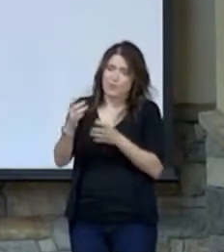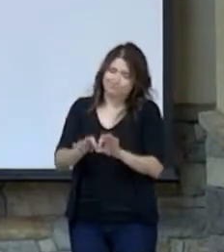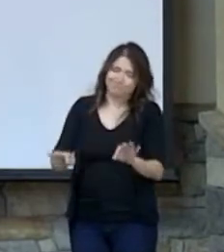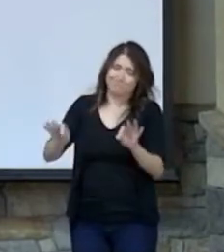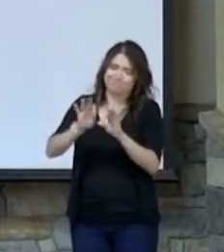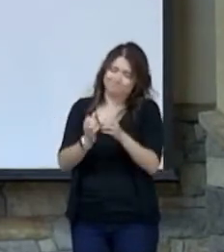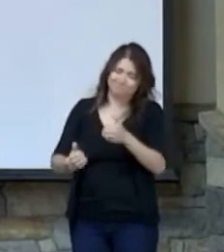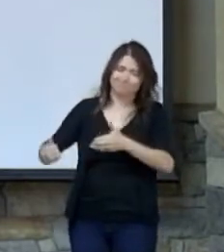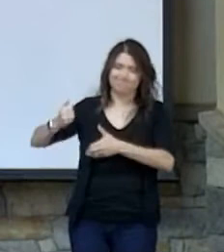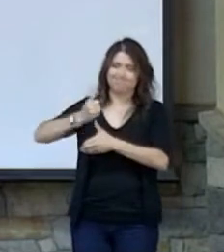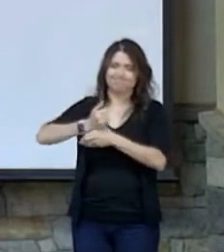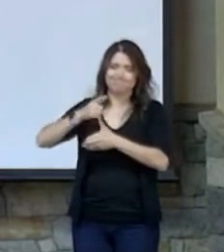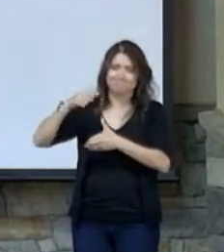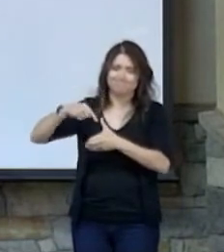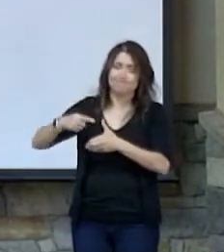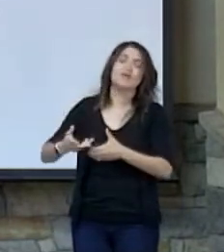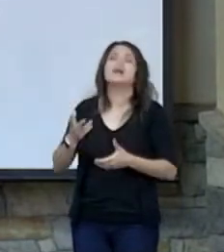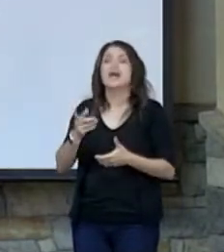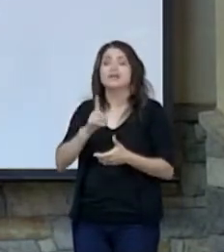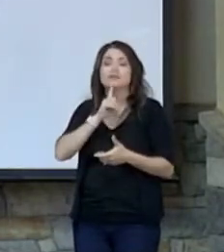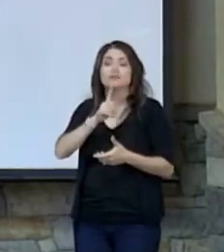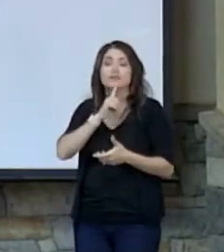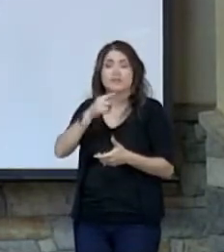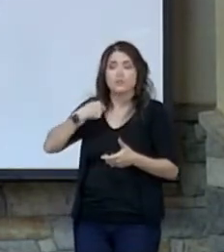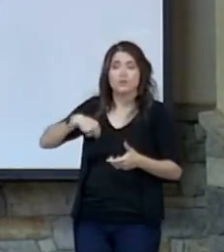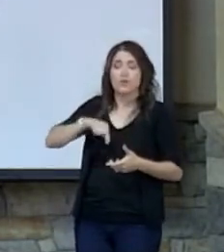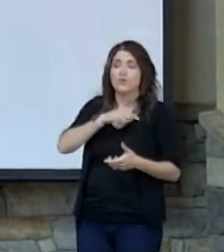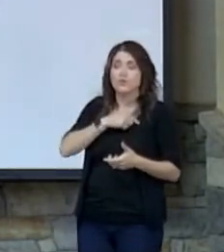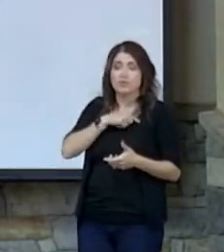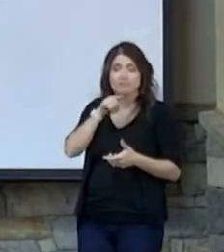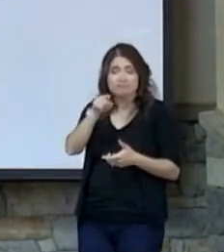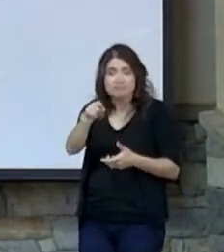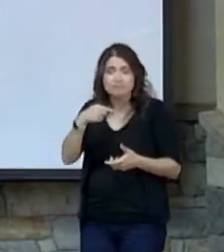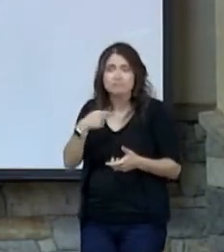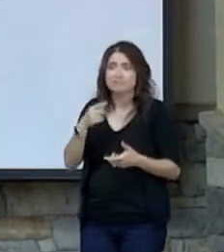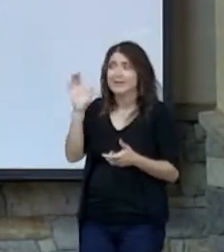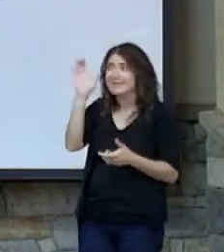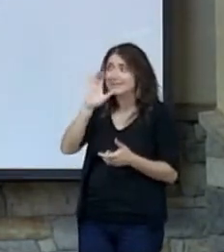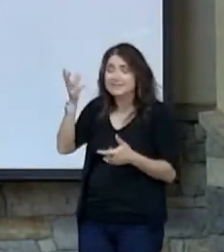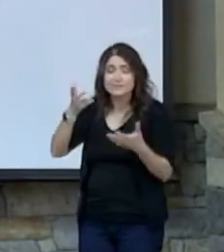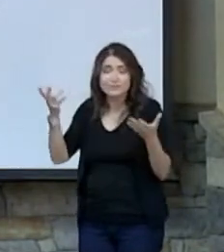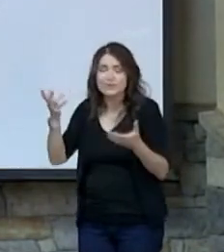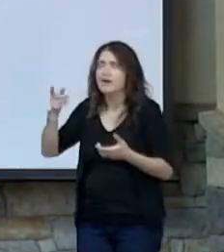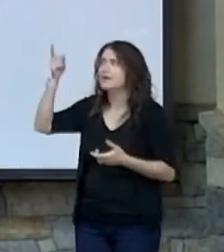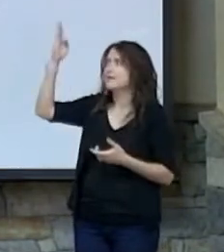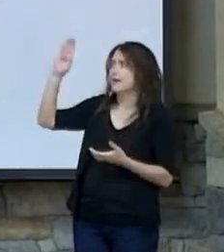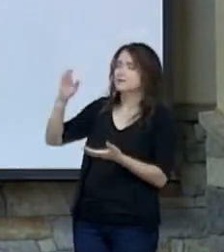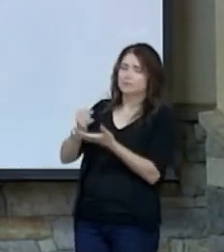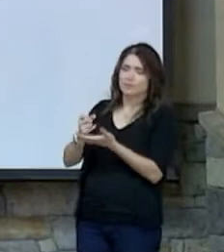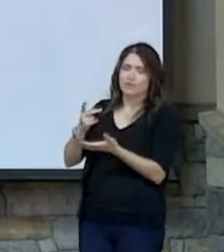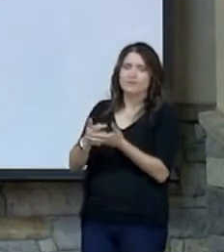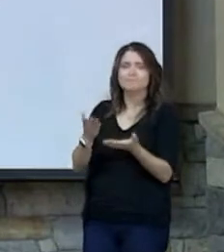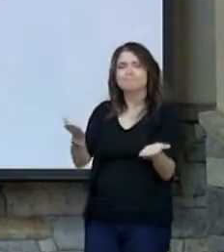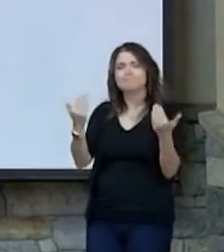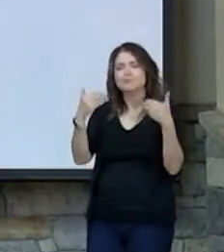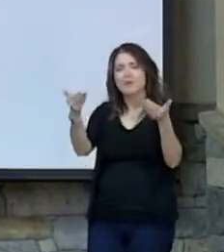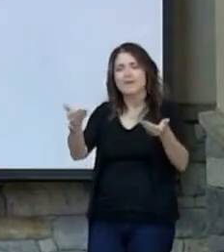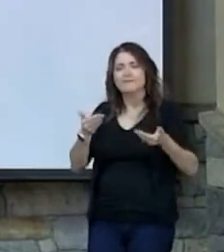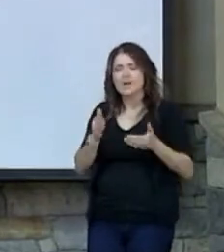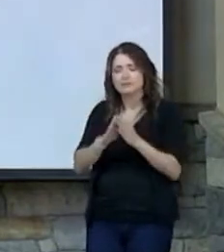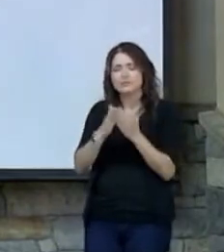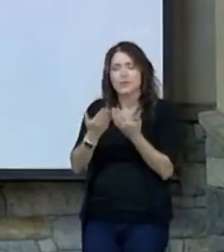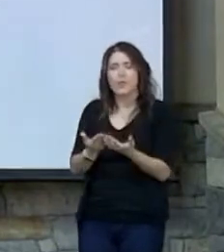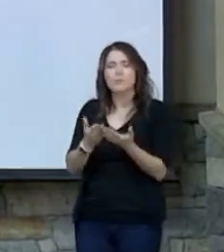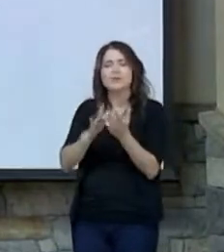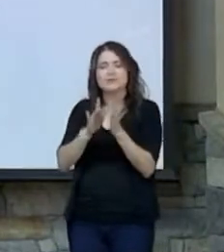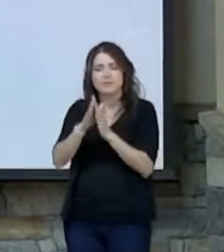matters in our lives and what you and I ultimately are seeking is God's approval. I invite you to open your Bibles with me